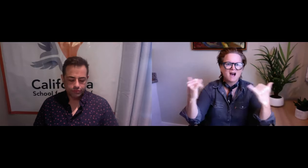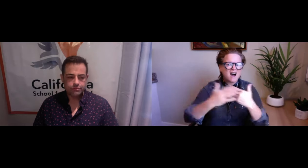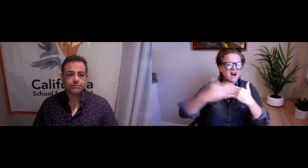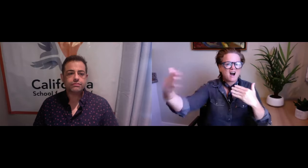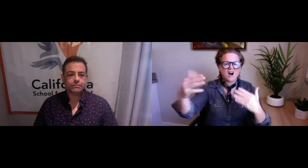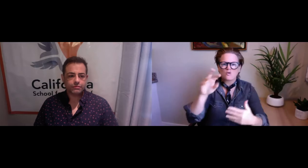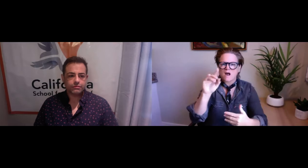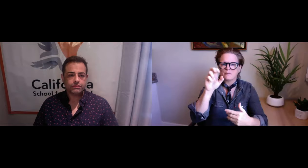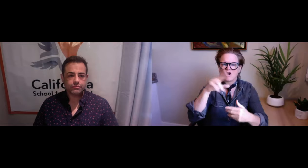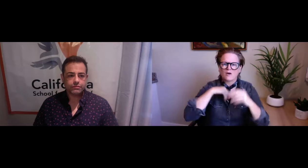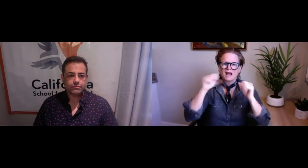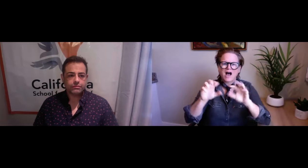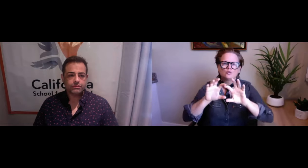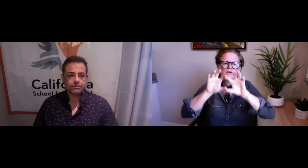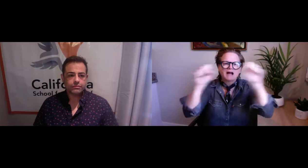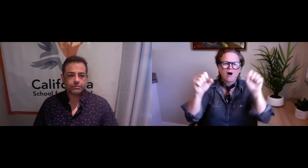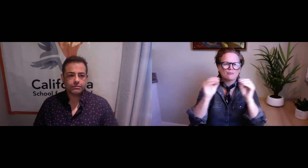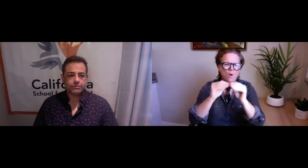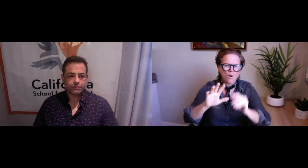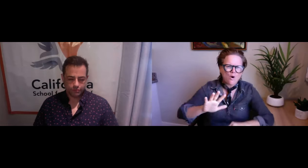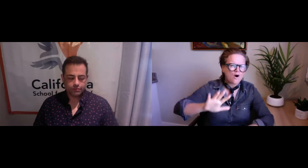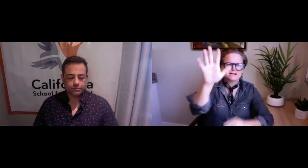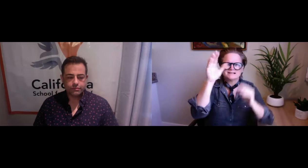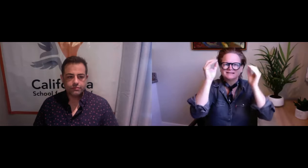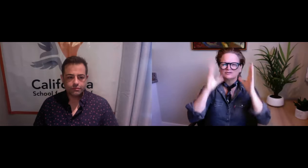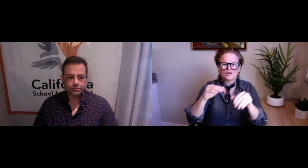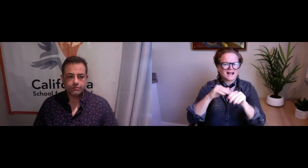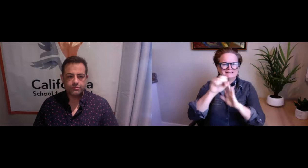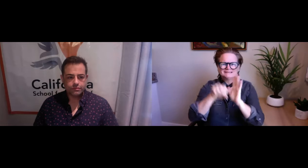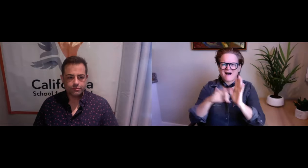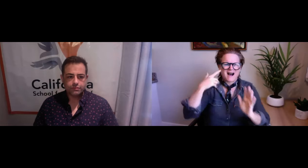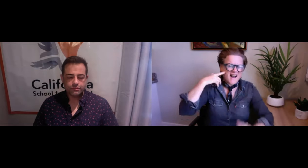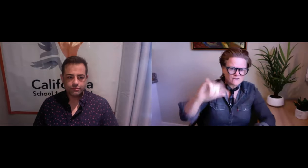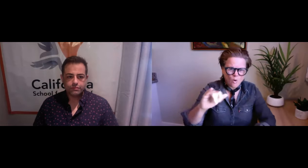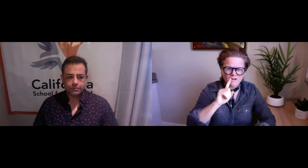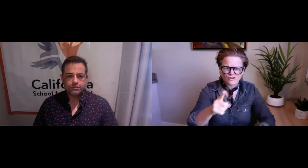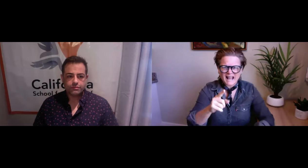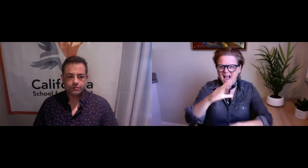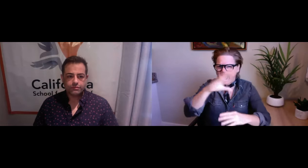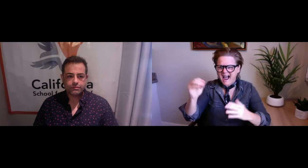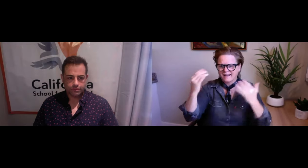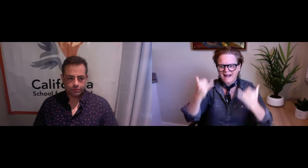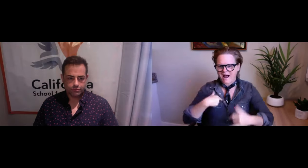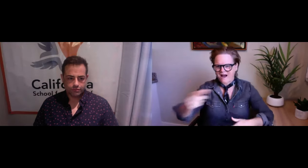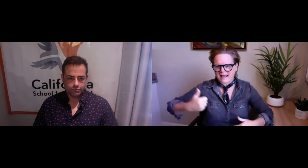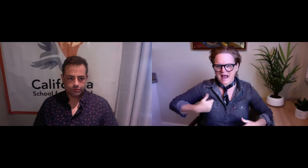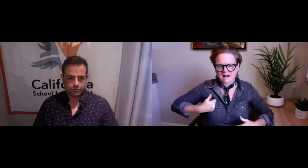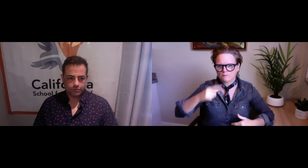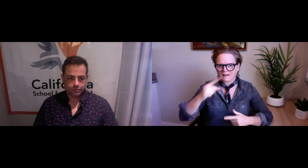trainings and things that you want, you know, this new way we're doing things with Zoom and not having to be in person, we're able to get this information out